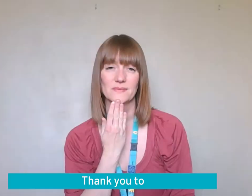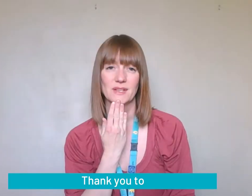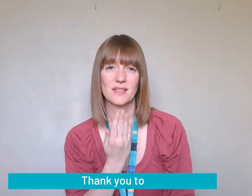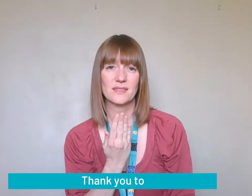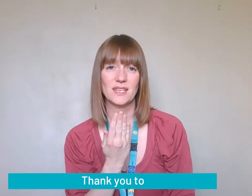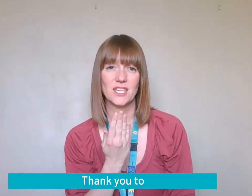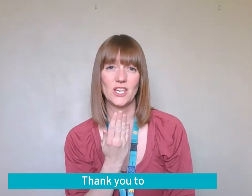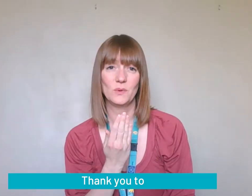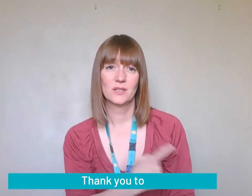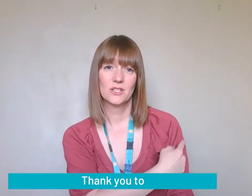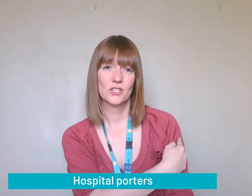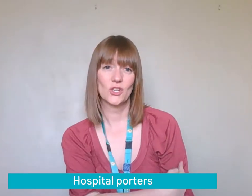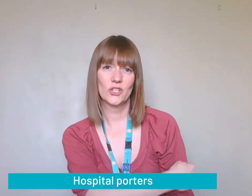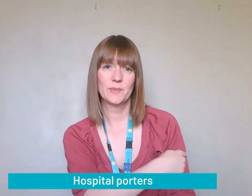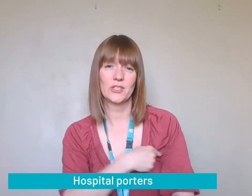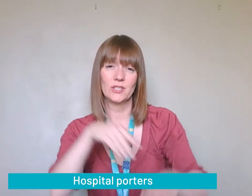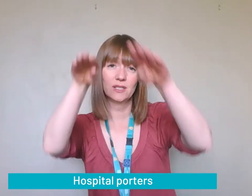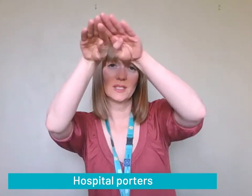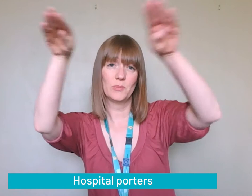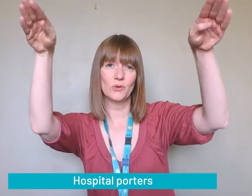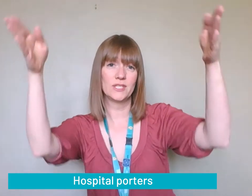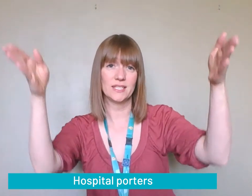Thank you to hospital porters.